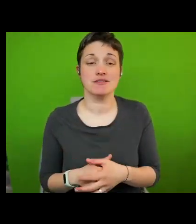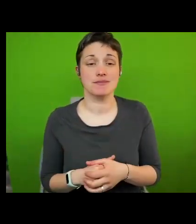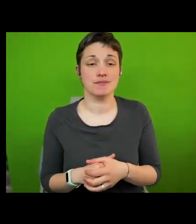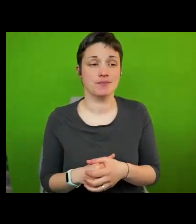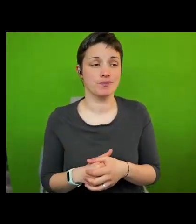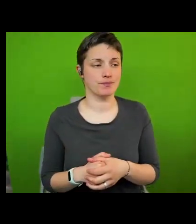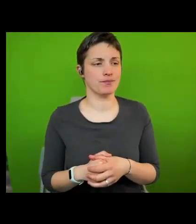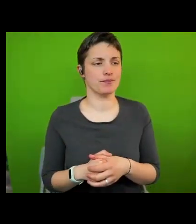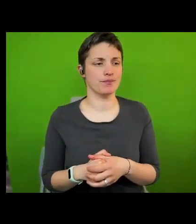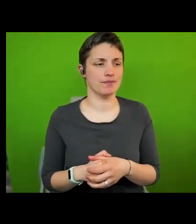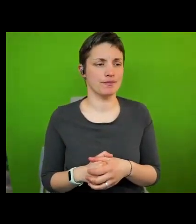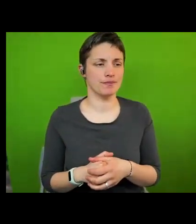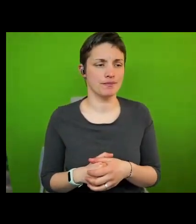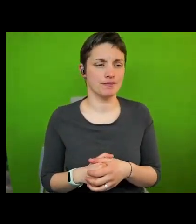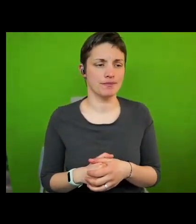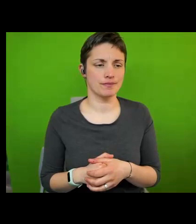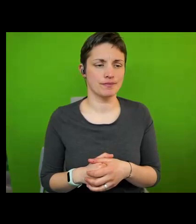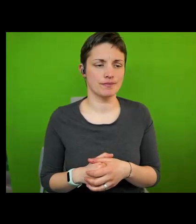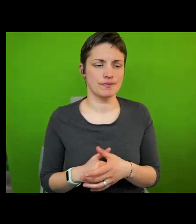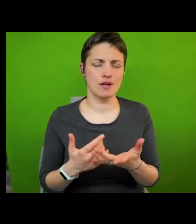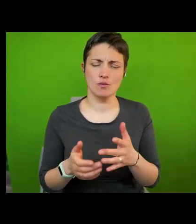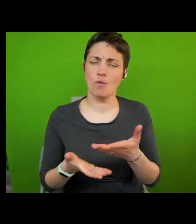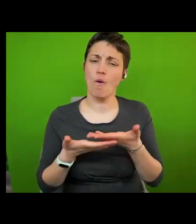as it does offer chances